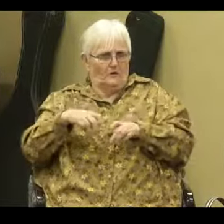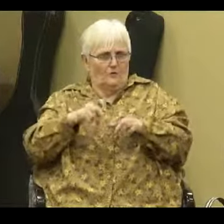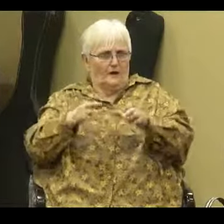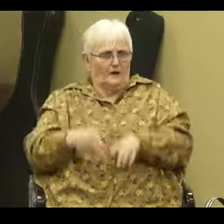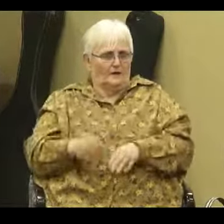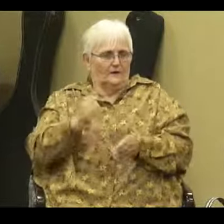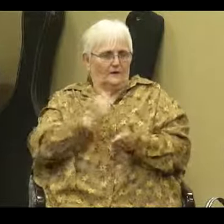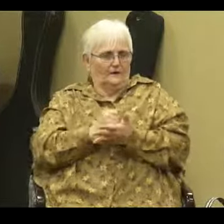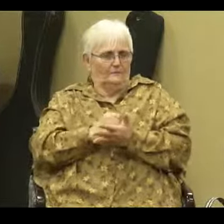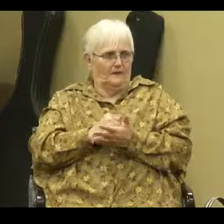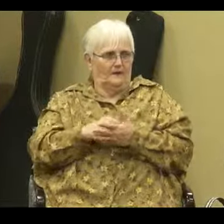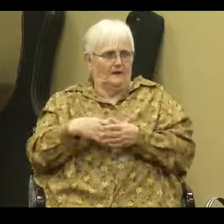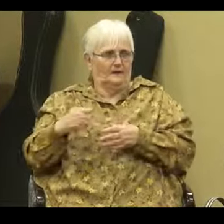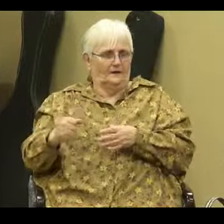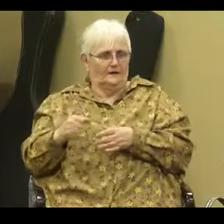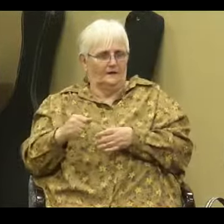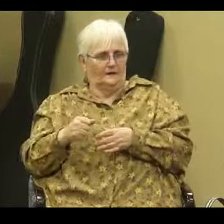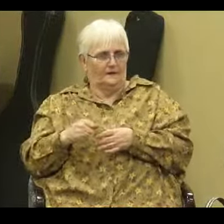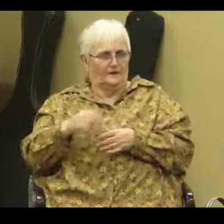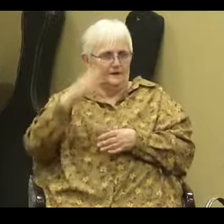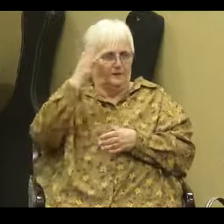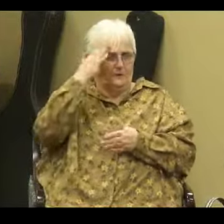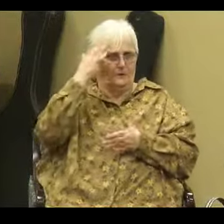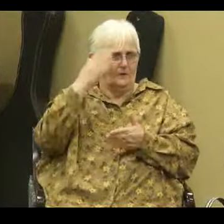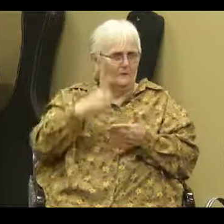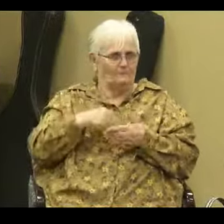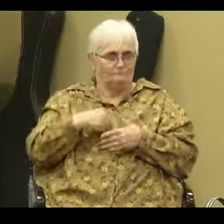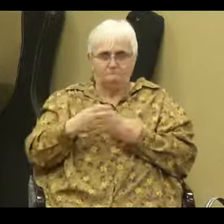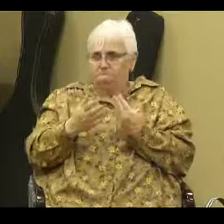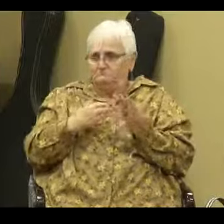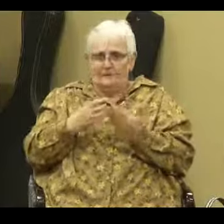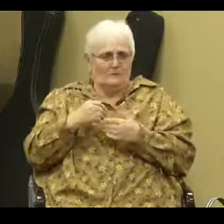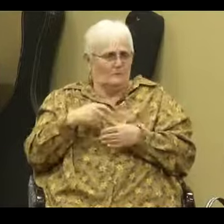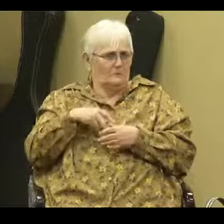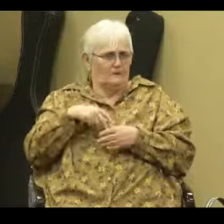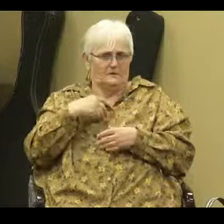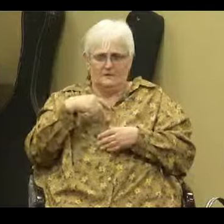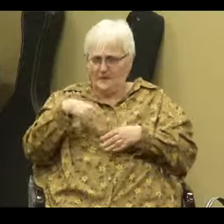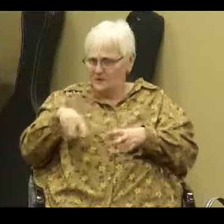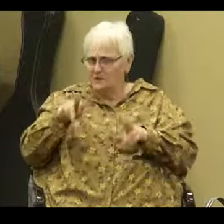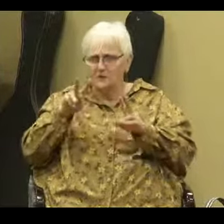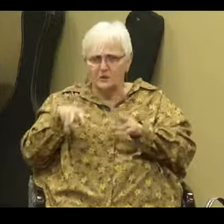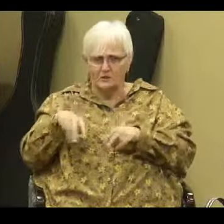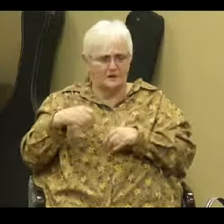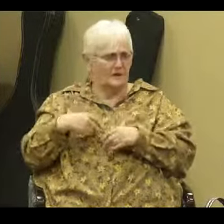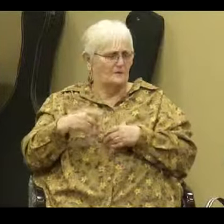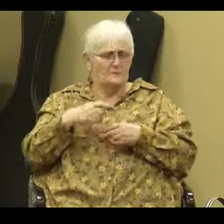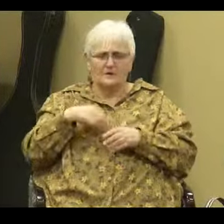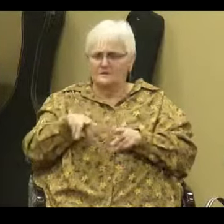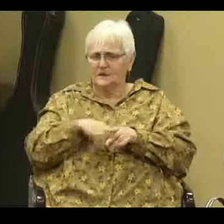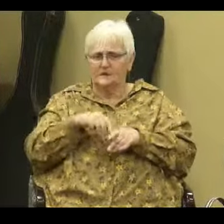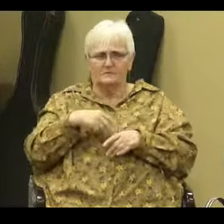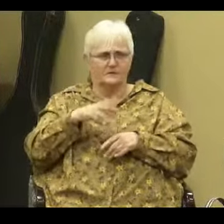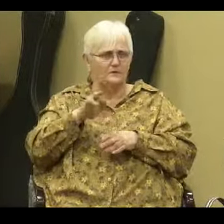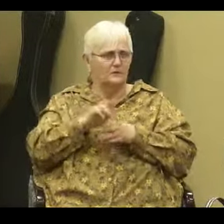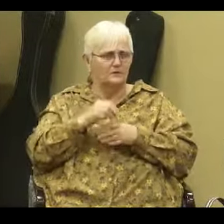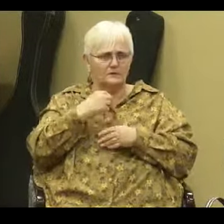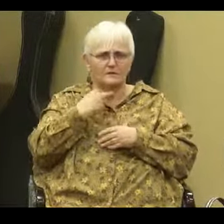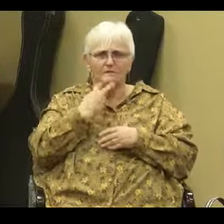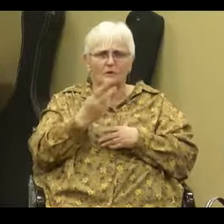you know and you know doesn't matter what they look like doesn't matter what they talk like doesn't matter what they smell like